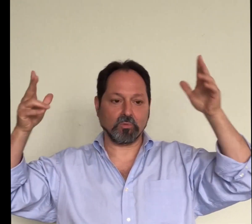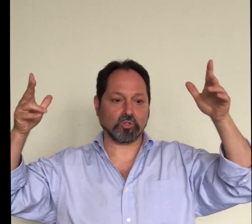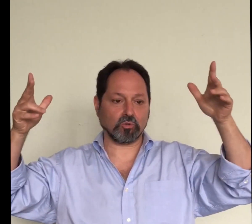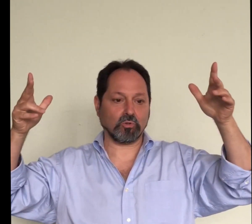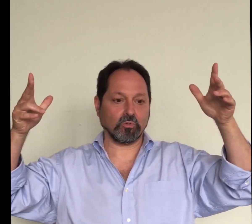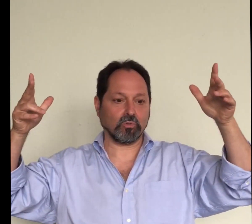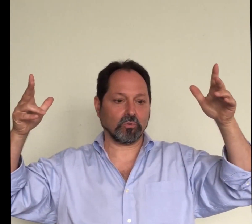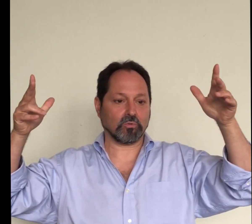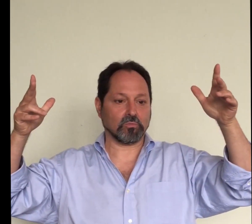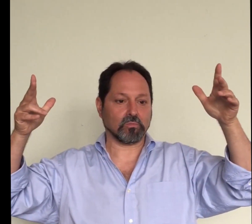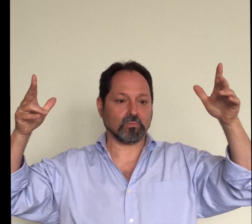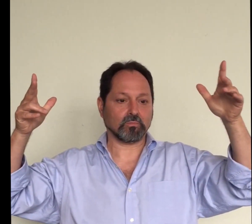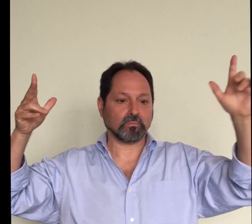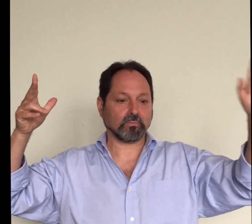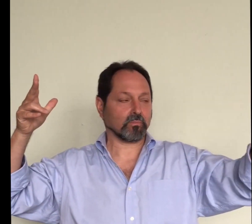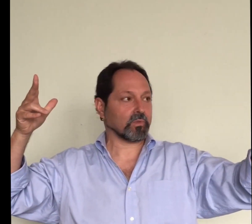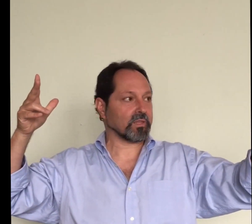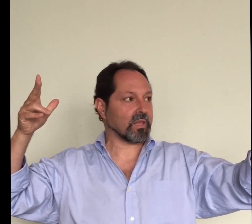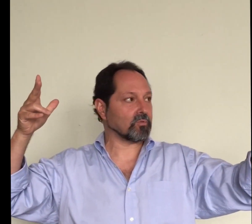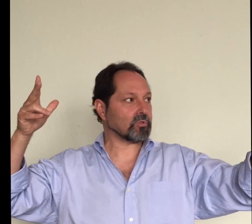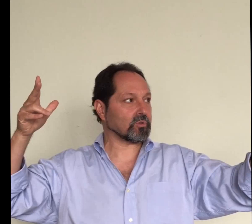commissure thalamus